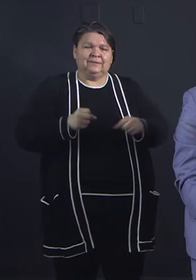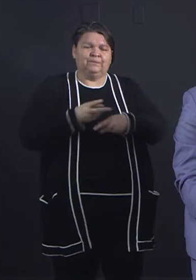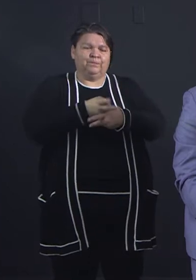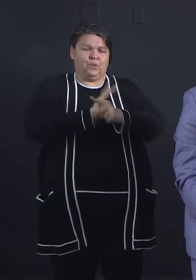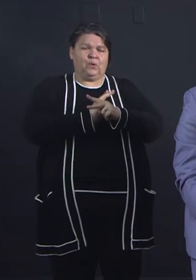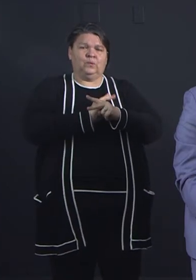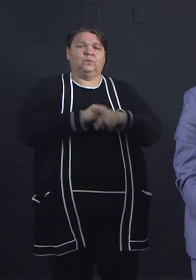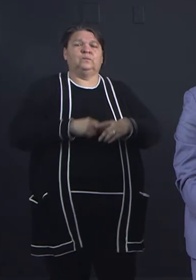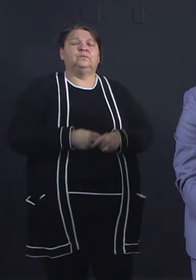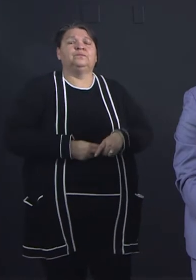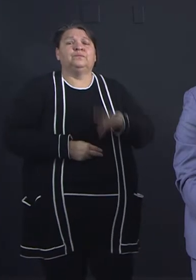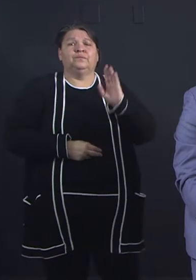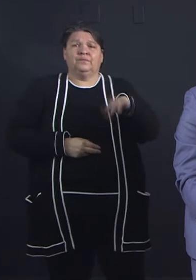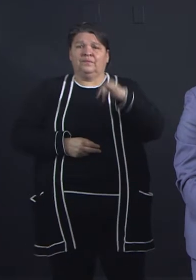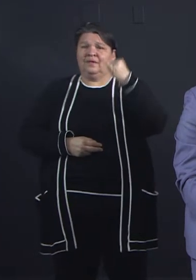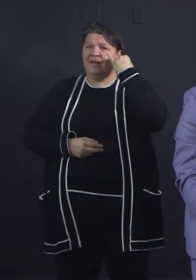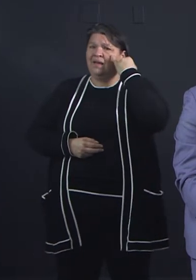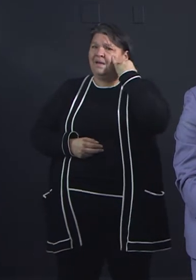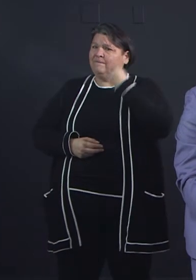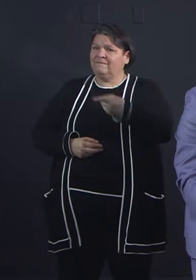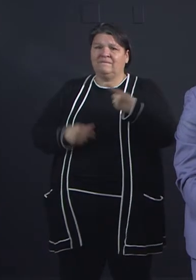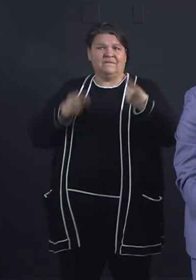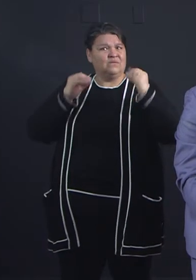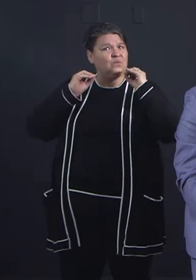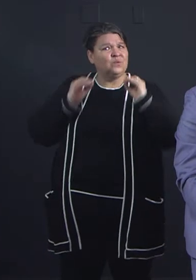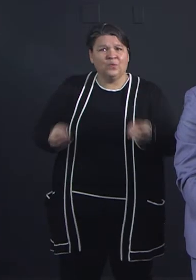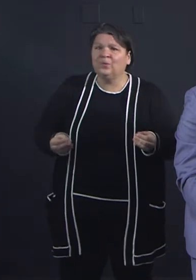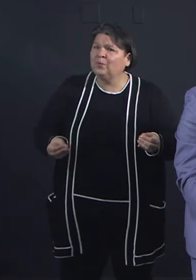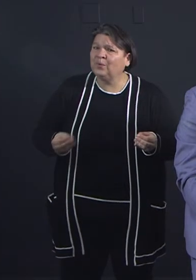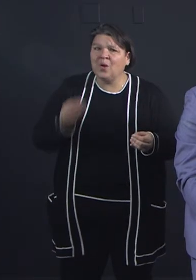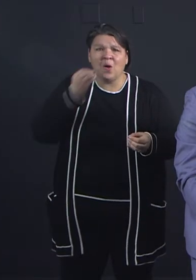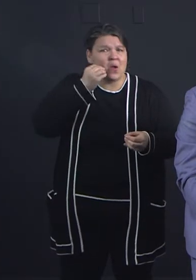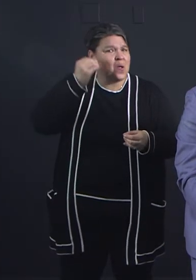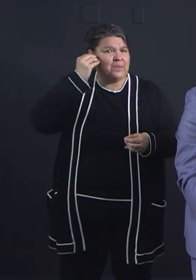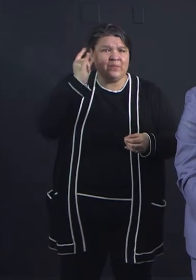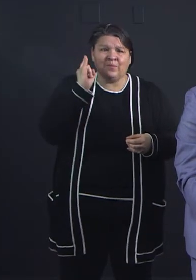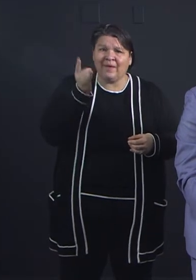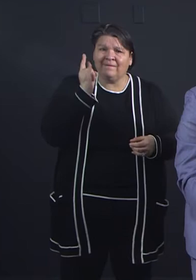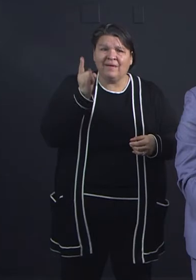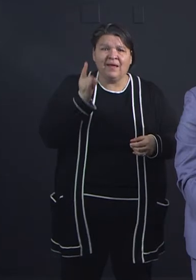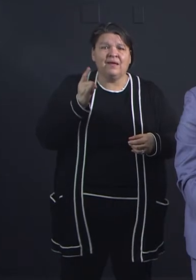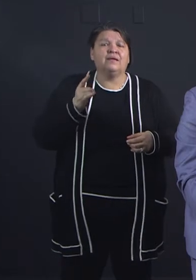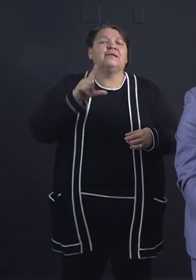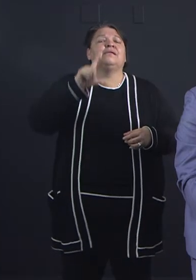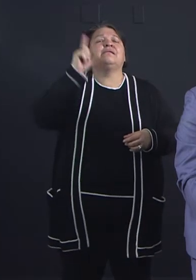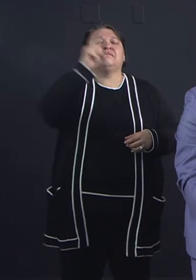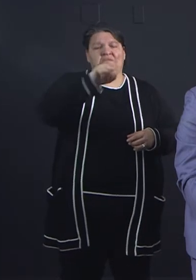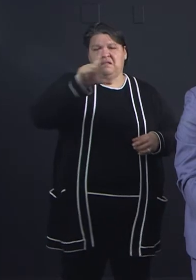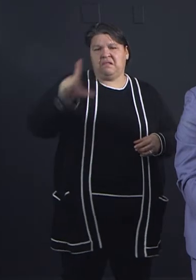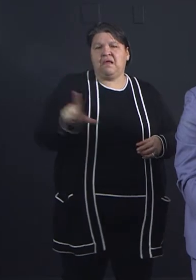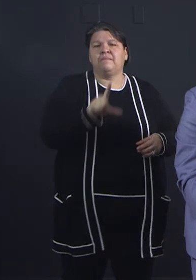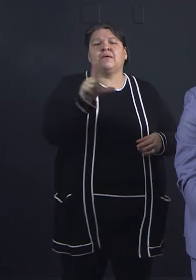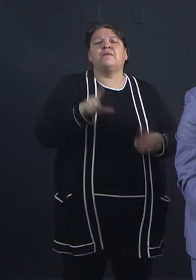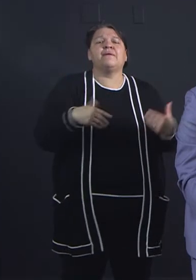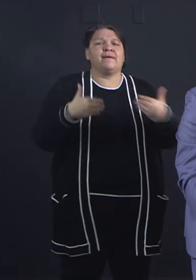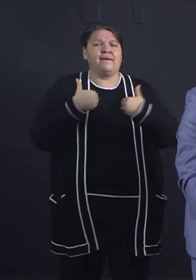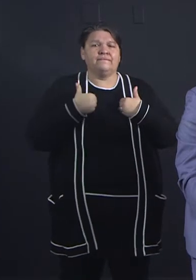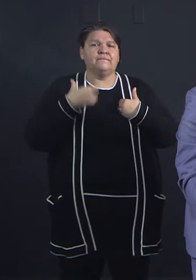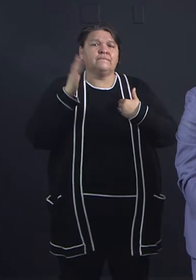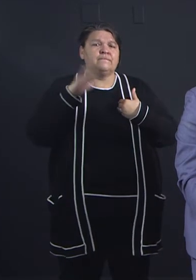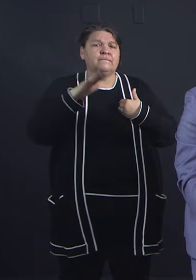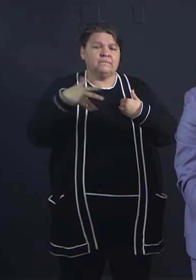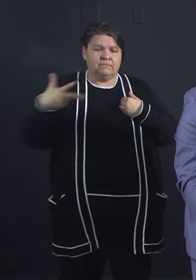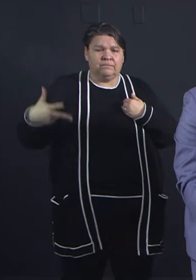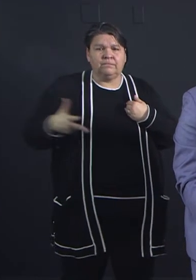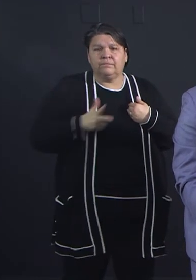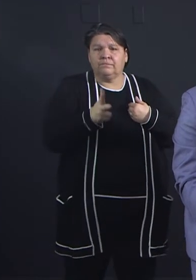getting it, our Fort Worth library has hot spots you can check out. Okay, That's a plus for families that might not have a child at home. So what about your